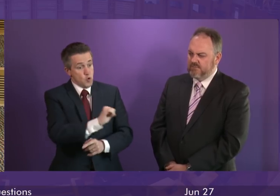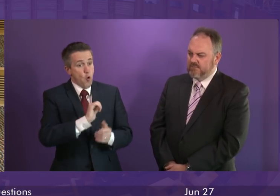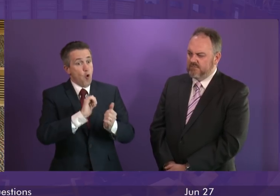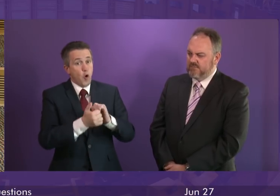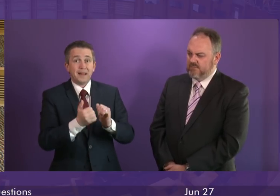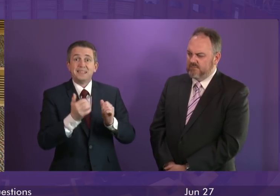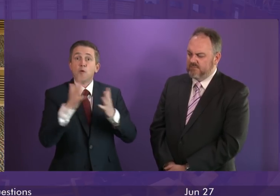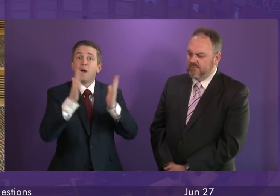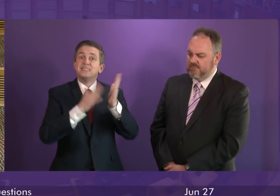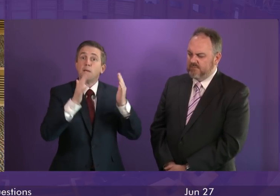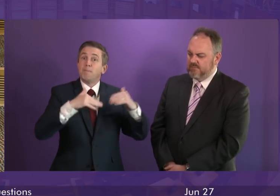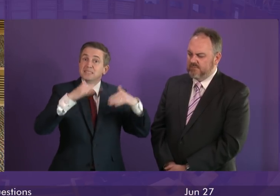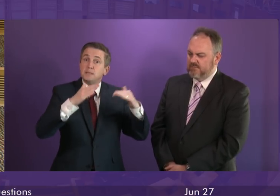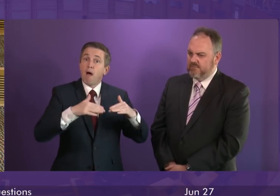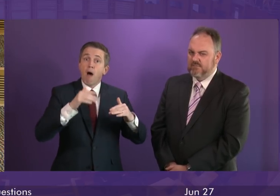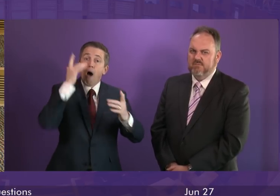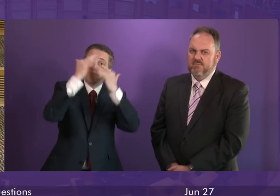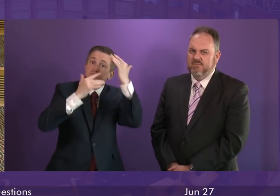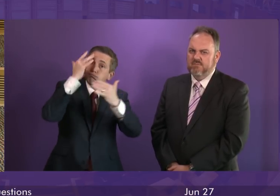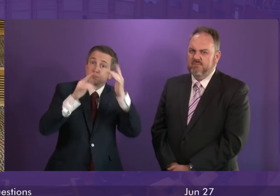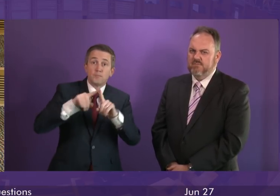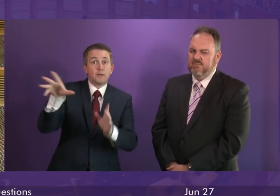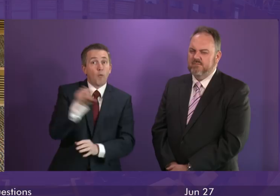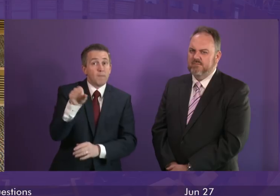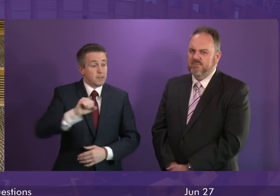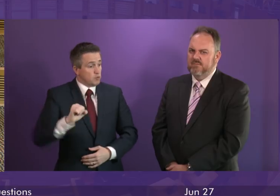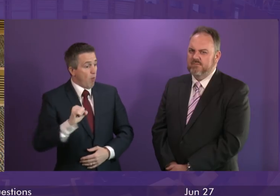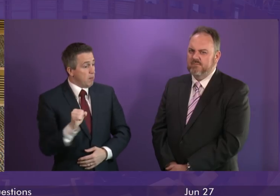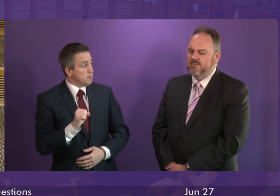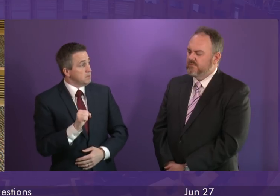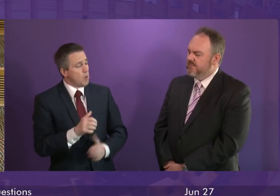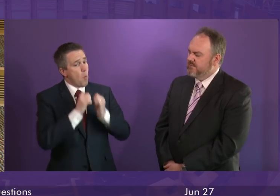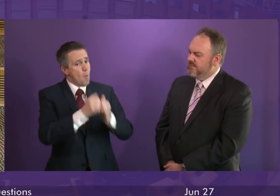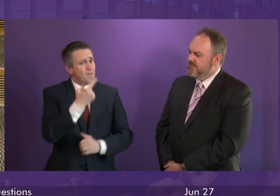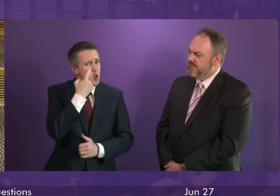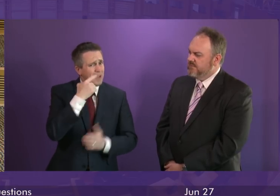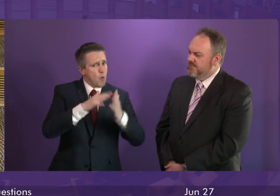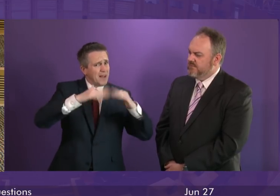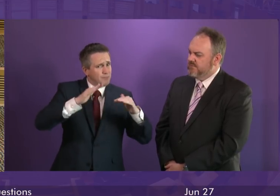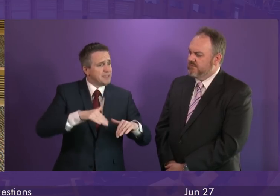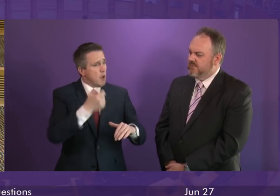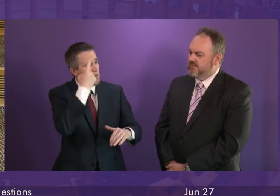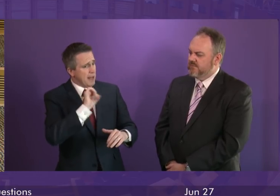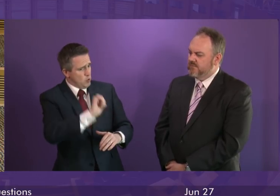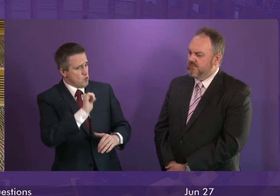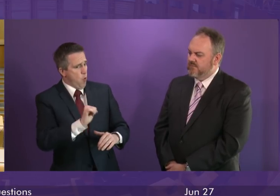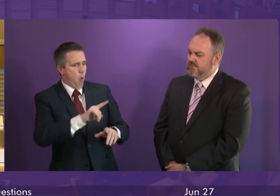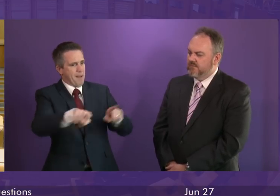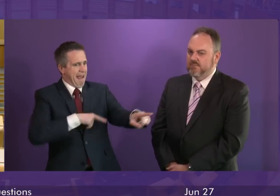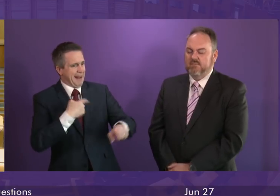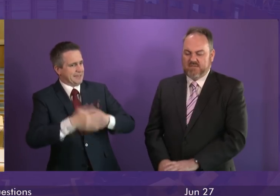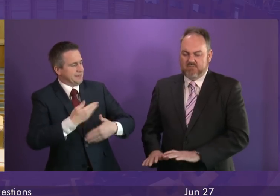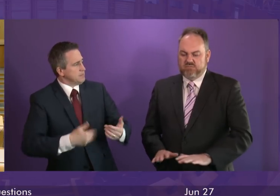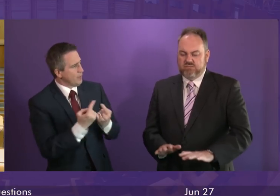in Westminster are looking at and emulating. So perhaps Ruth Davidson should reflect on the fact that it is her that is out of line on these matters.